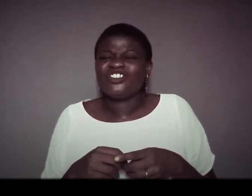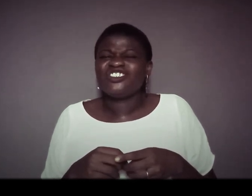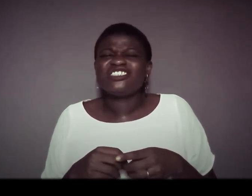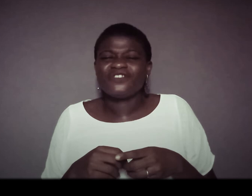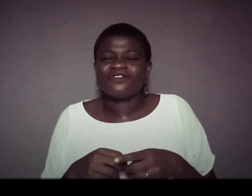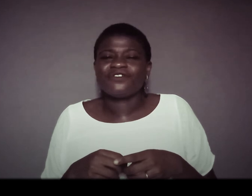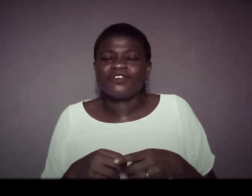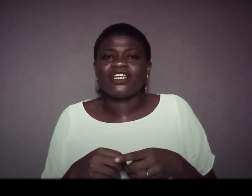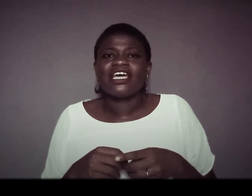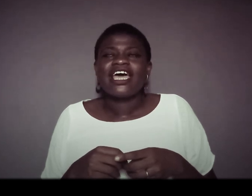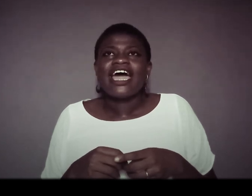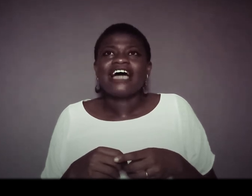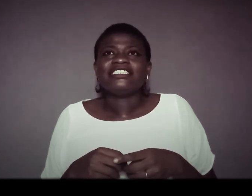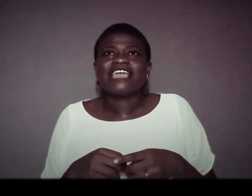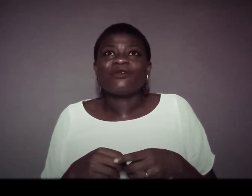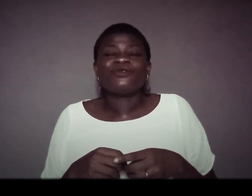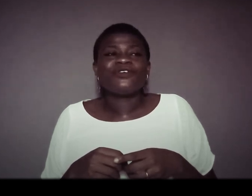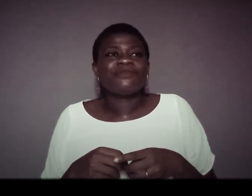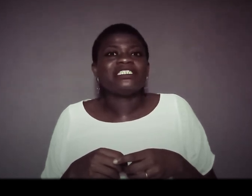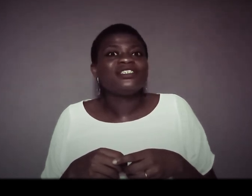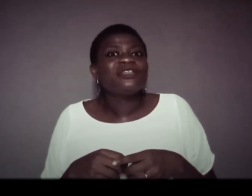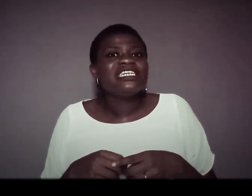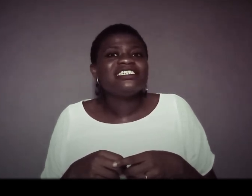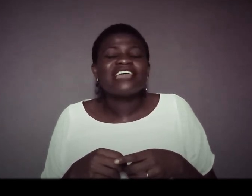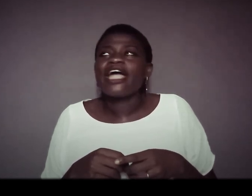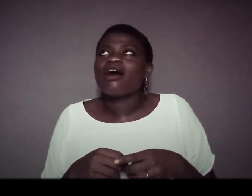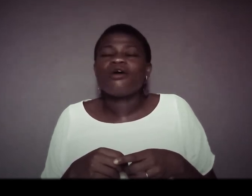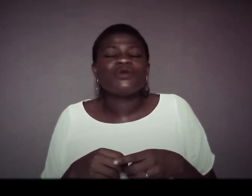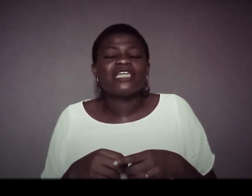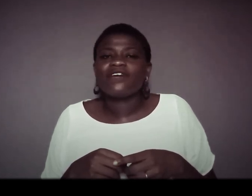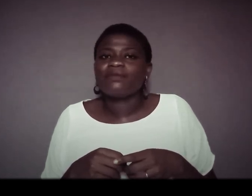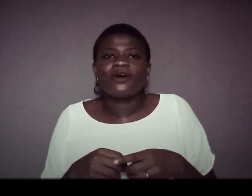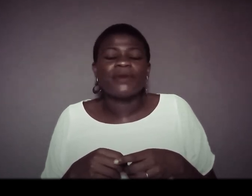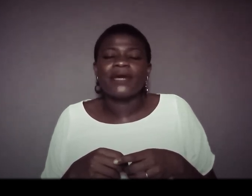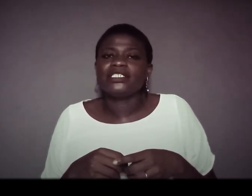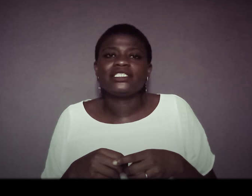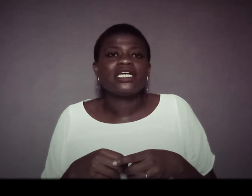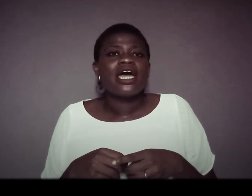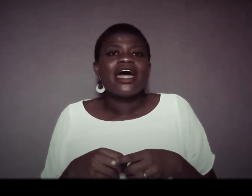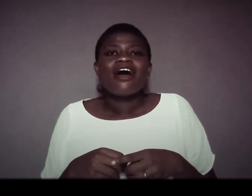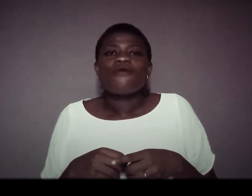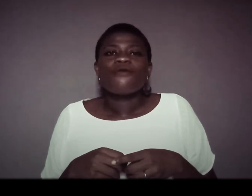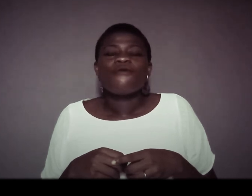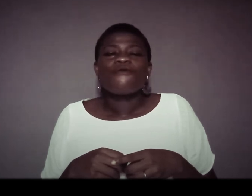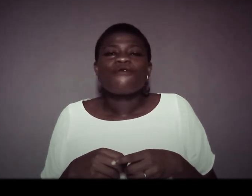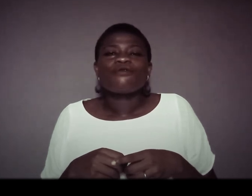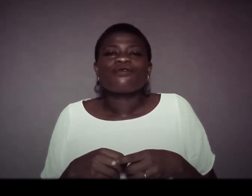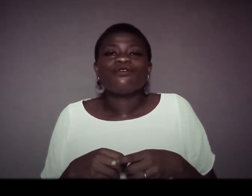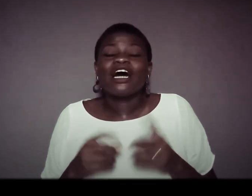and i want to pray for my single ladies i always have you at the back of my mind that